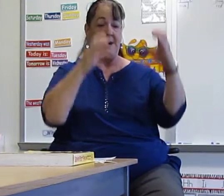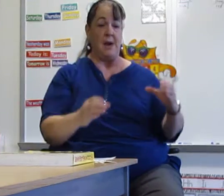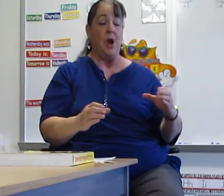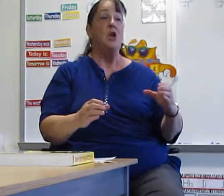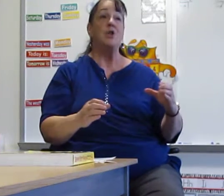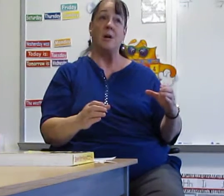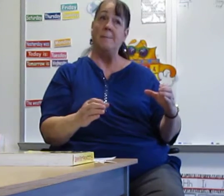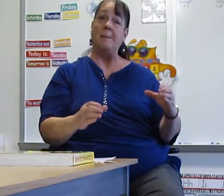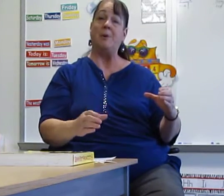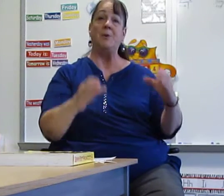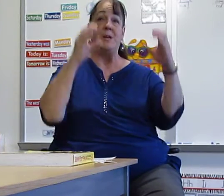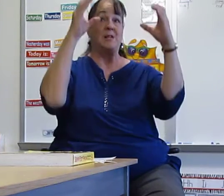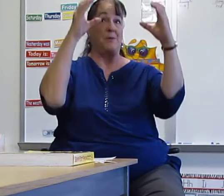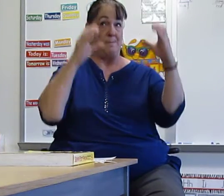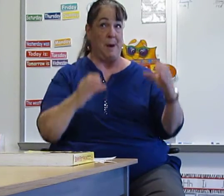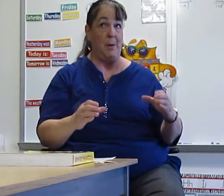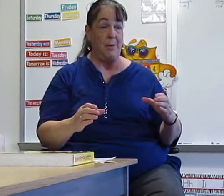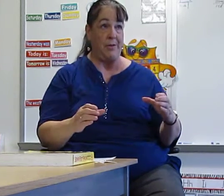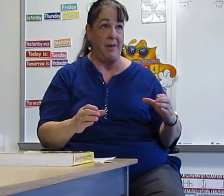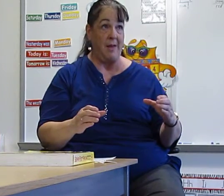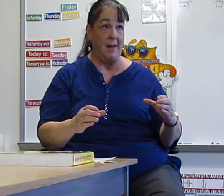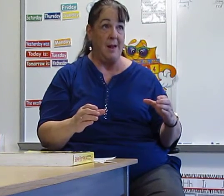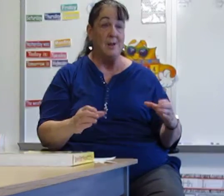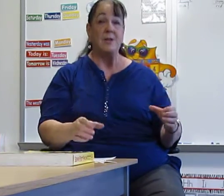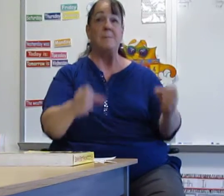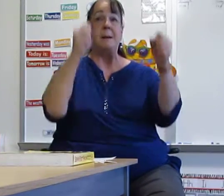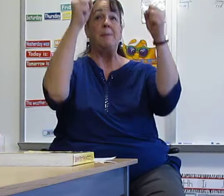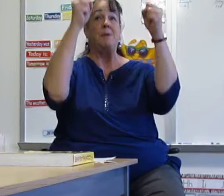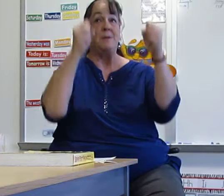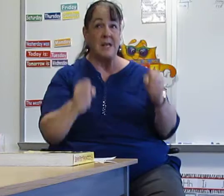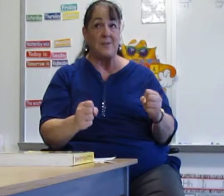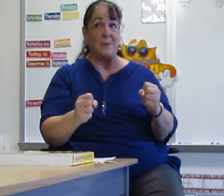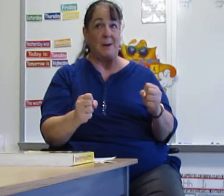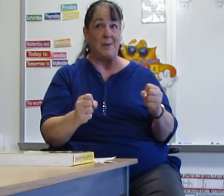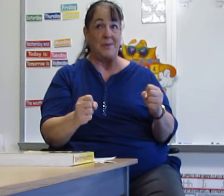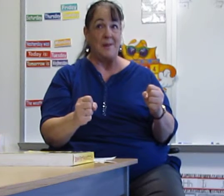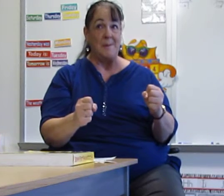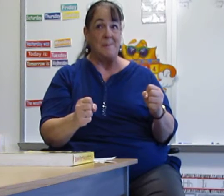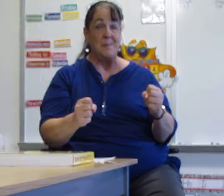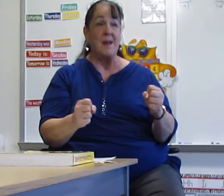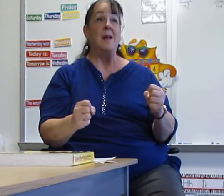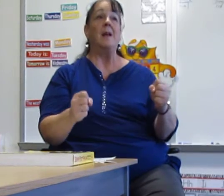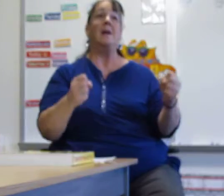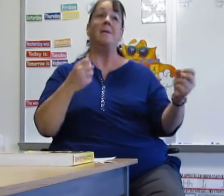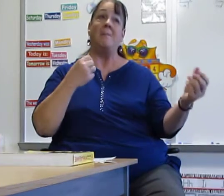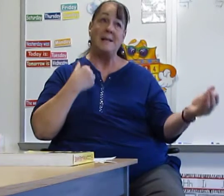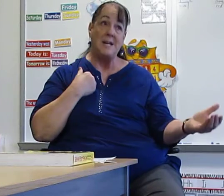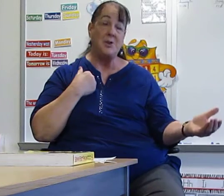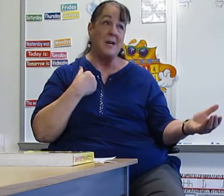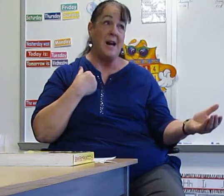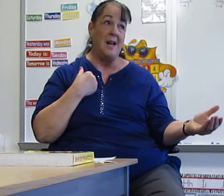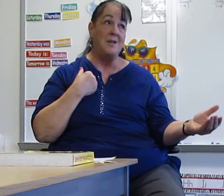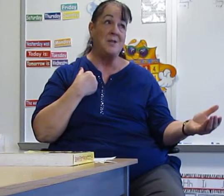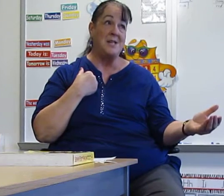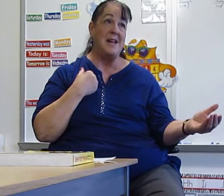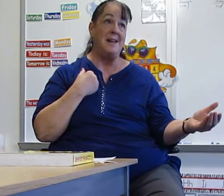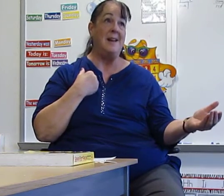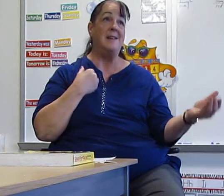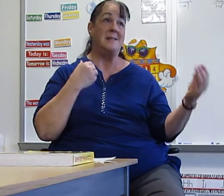down. Some people do this for both. Some people do this for both. My teacher at college said it's